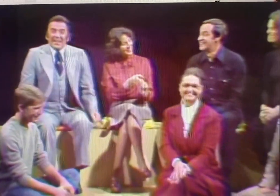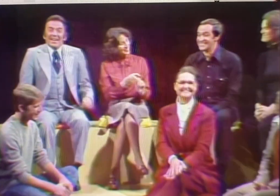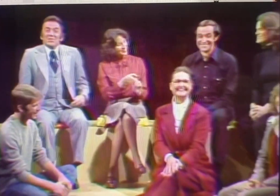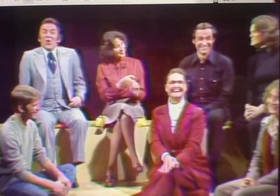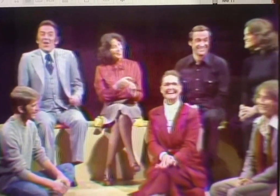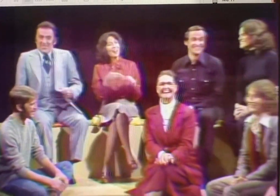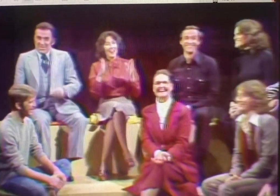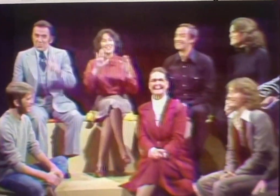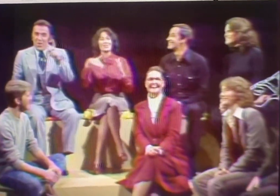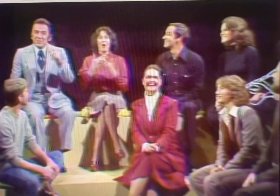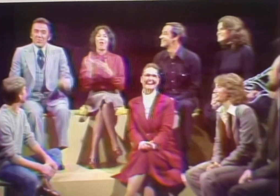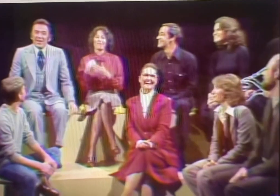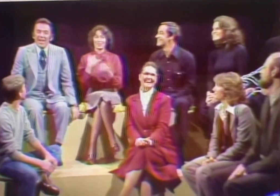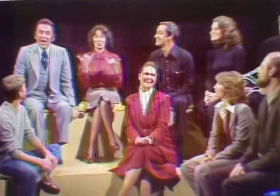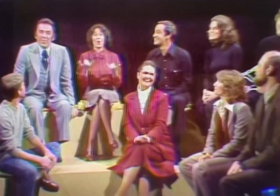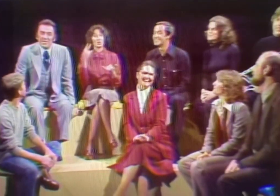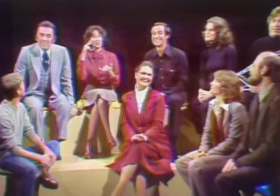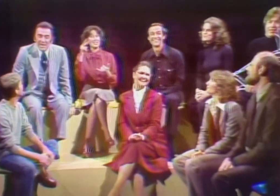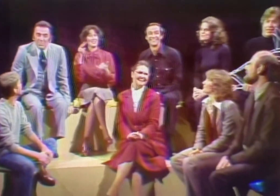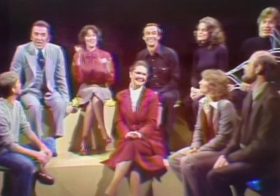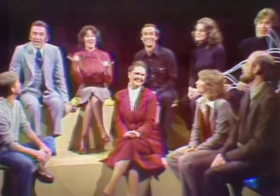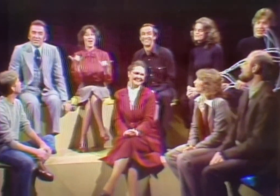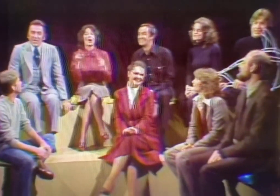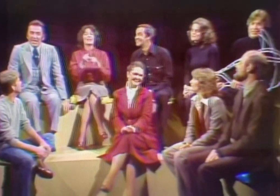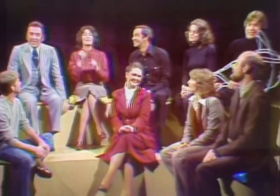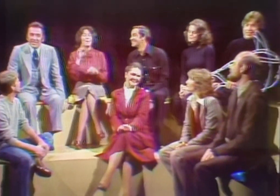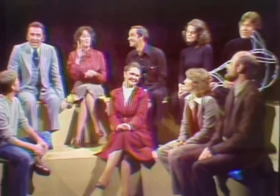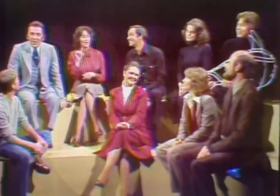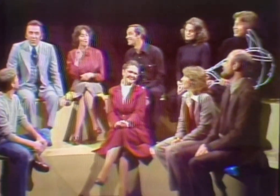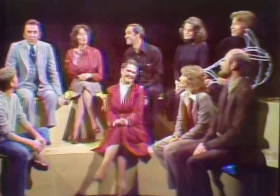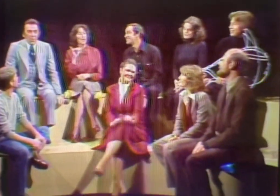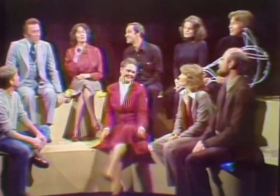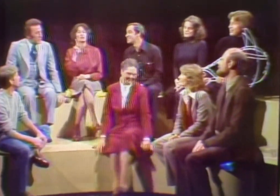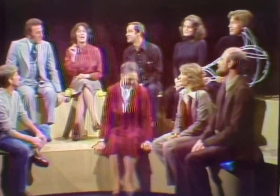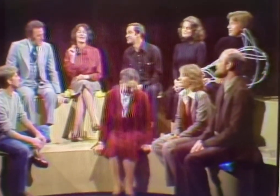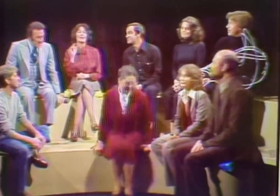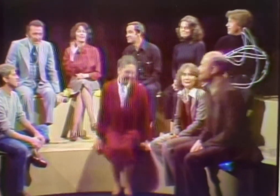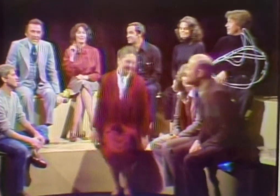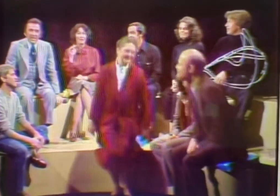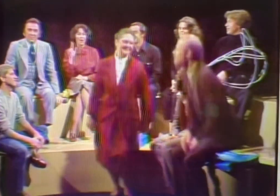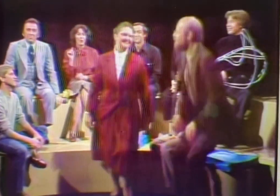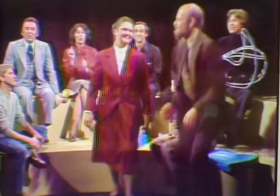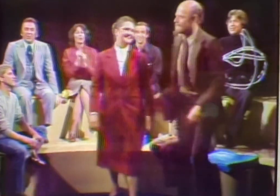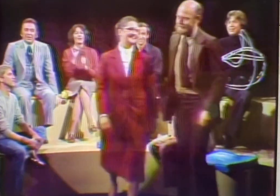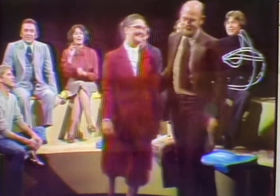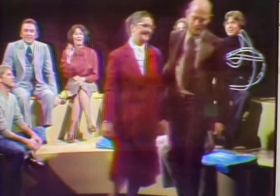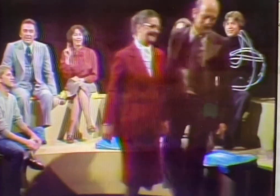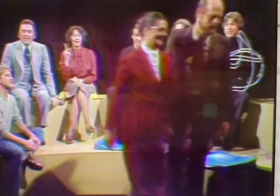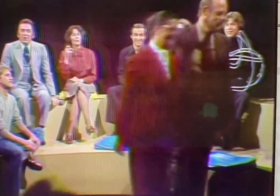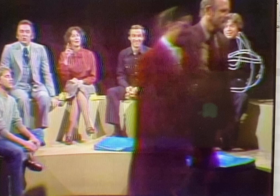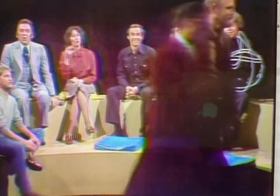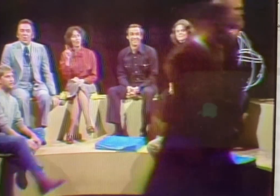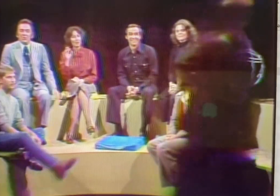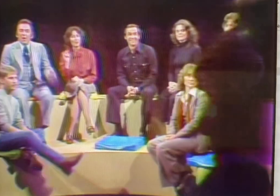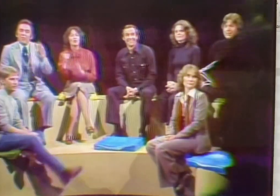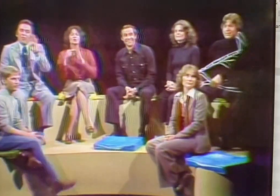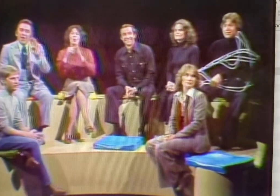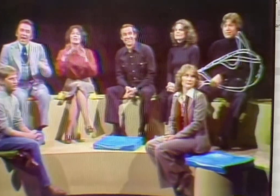Let's all of us watch right now as Betty Bray and Janet Catano, along with Nick Elliott and Peter Hilton, show us how four